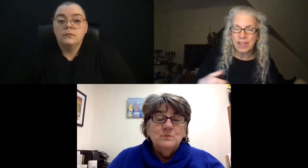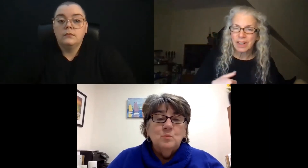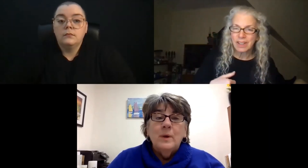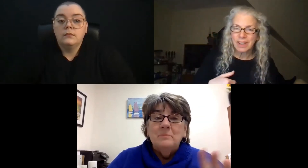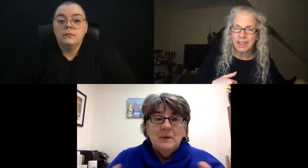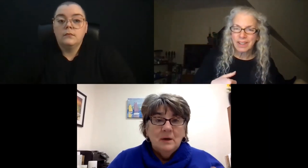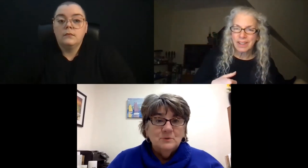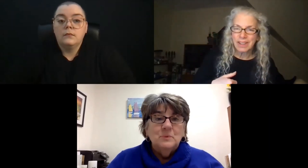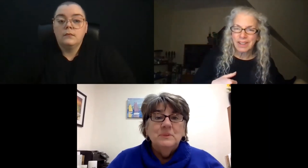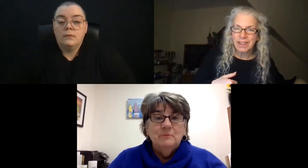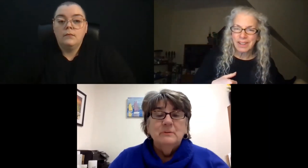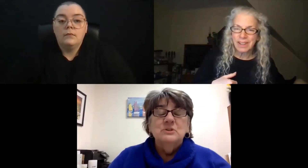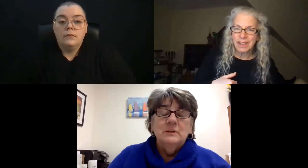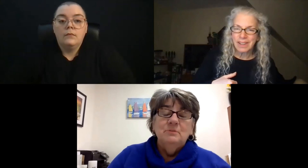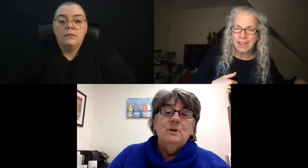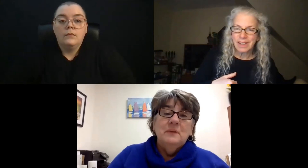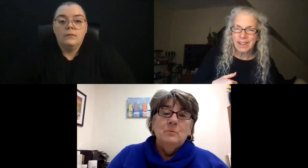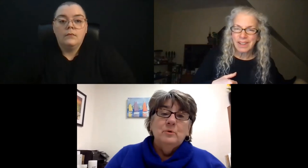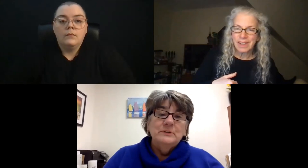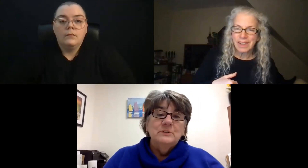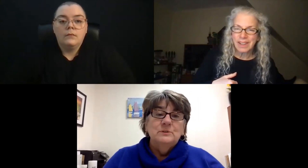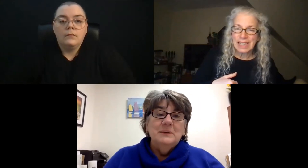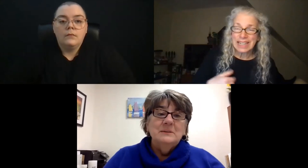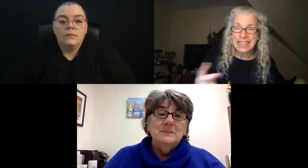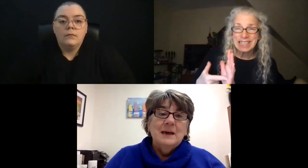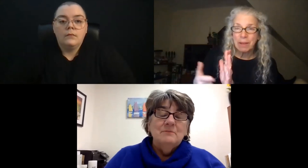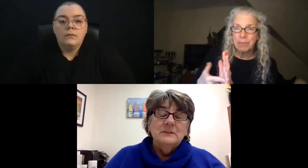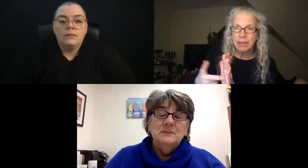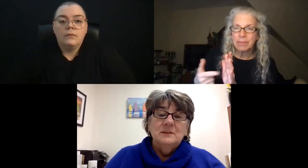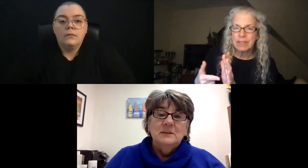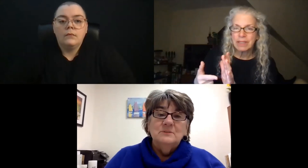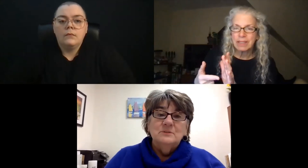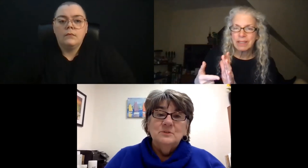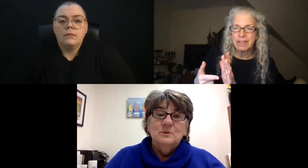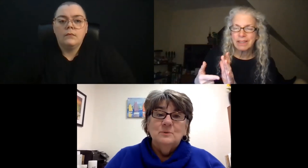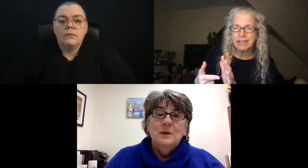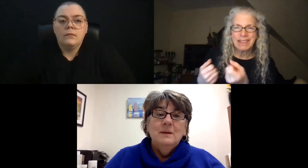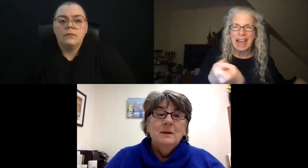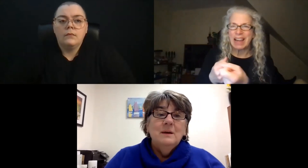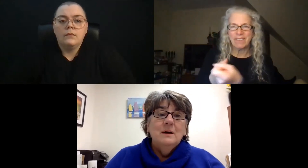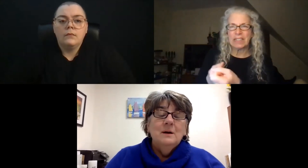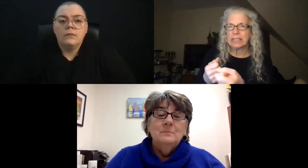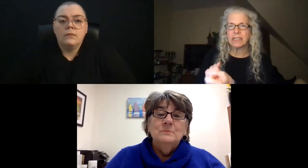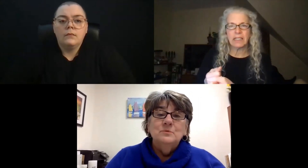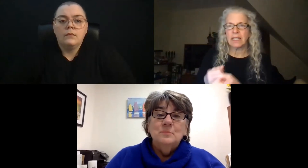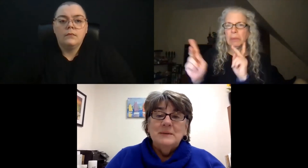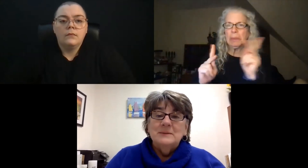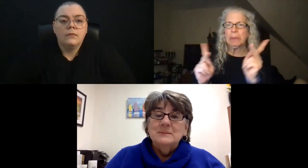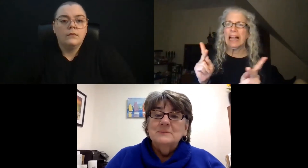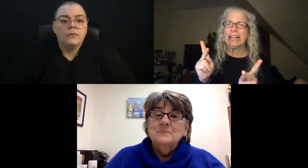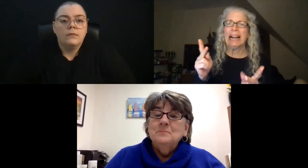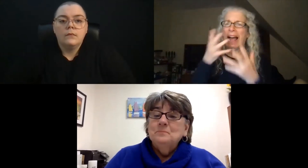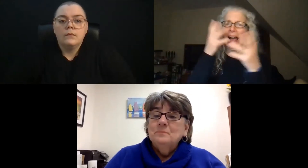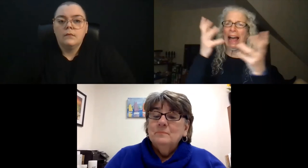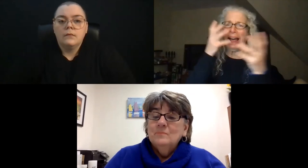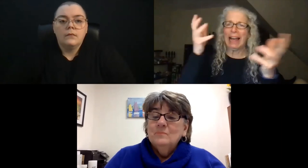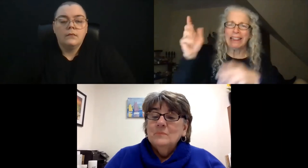work that's way beyond what they originally thought they were going to do because the advocacy needs are so tremendous.